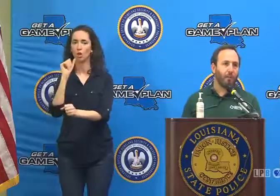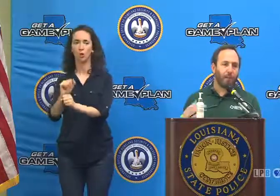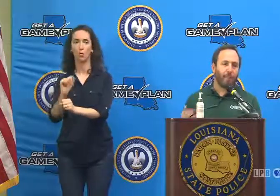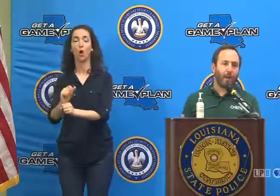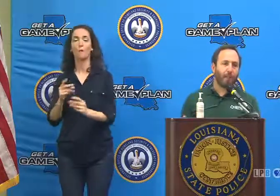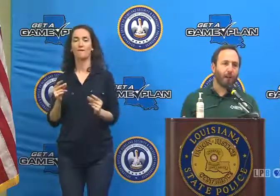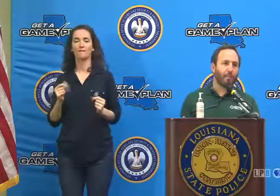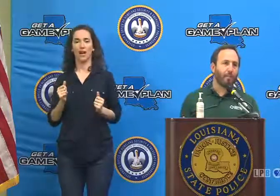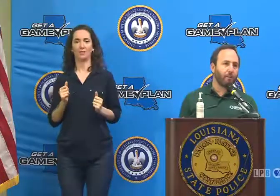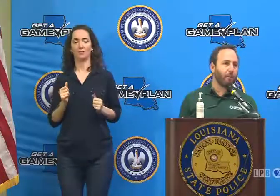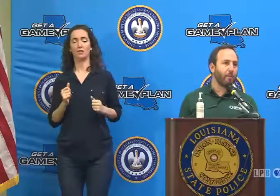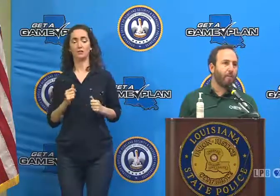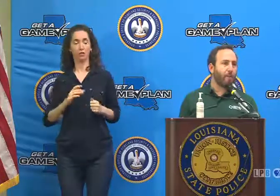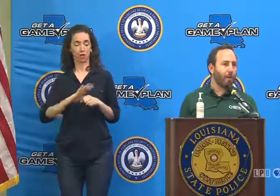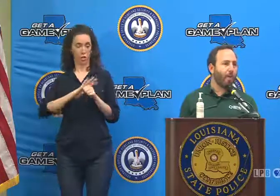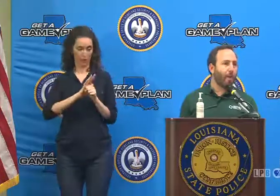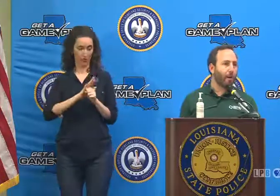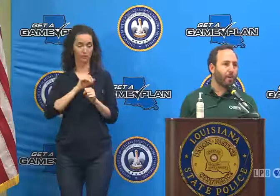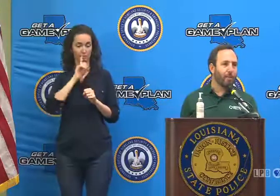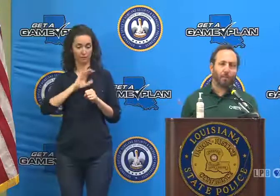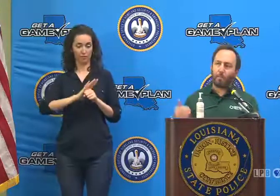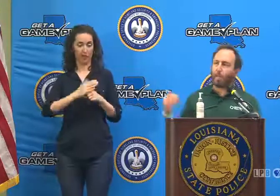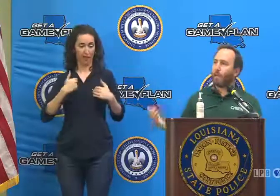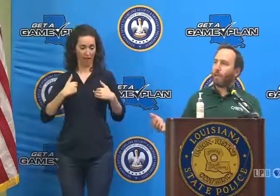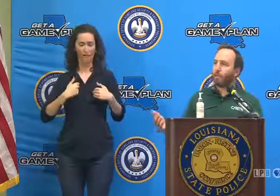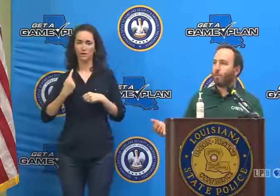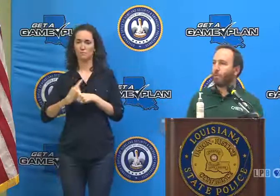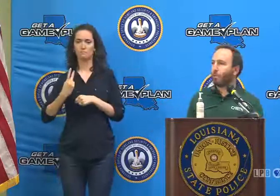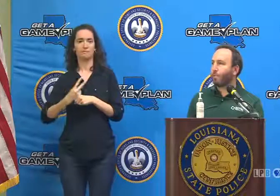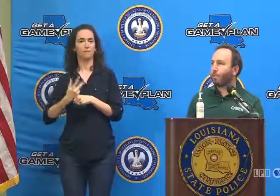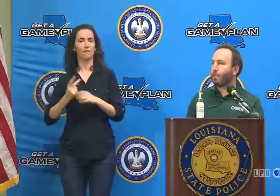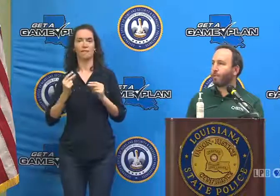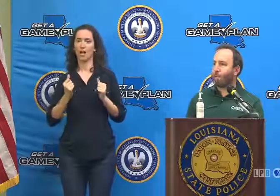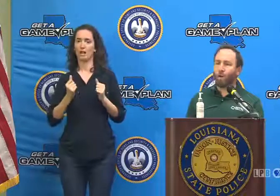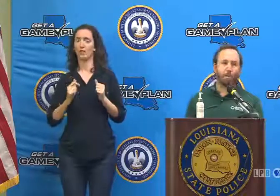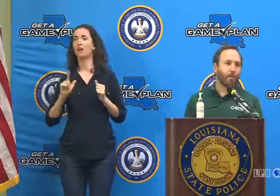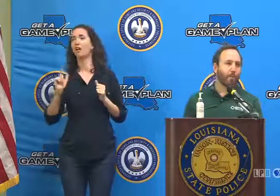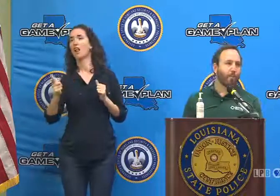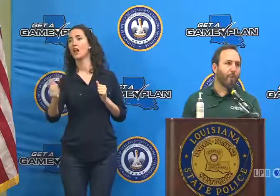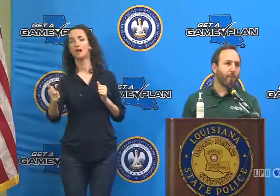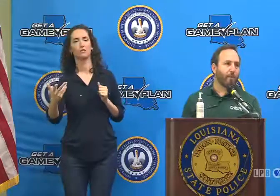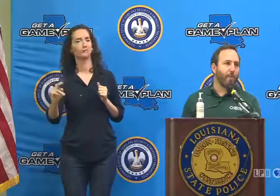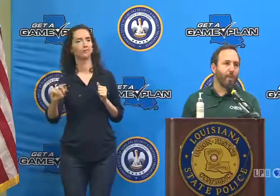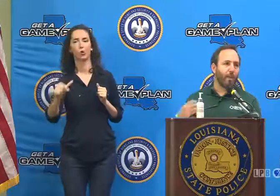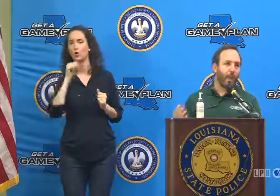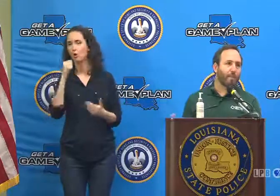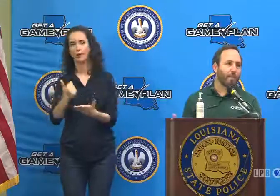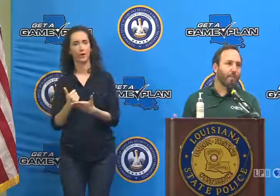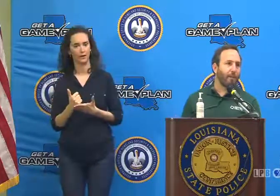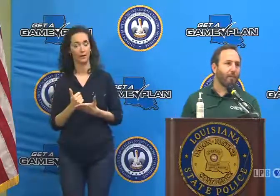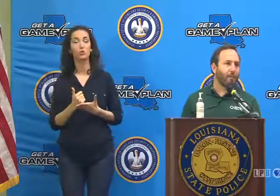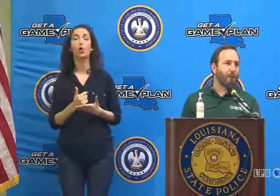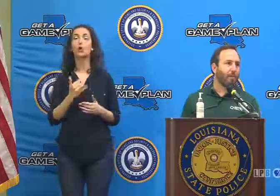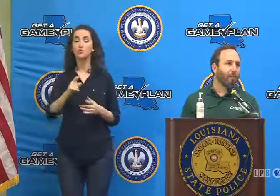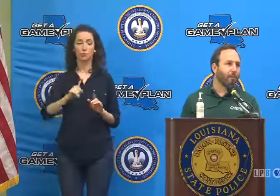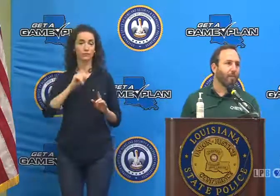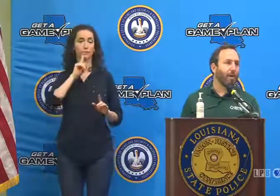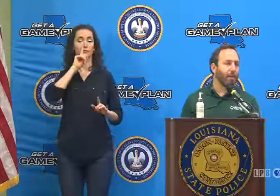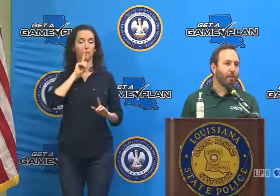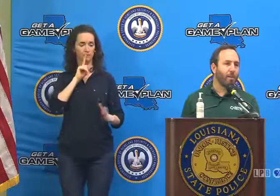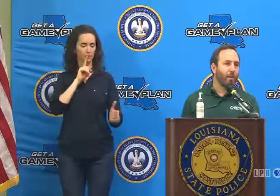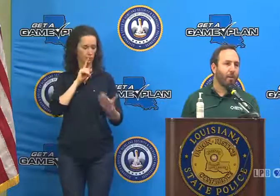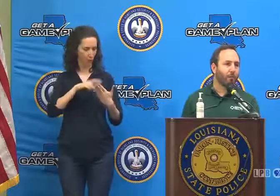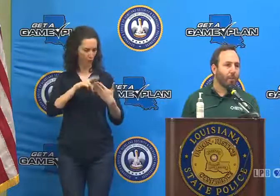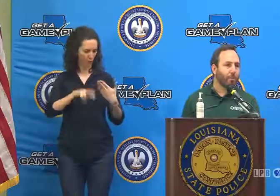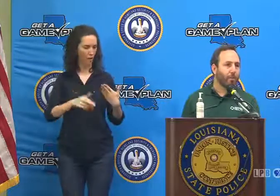So if you find out that you're COVID positive, your immediate next move should be call your medical provider, ask if they think monoclonal